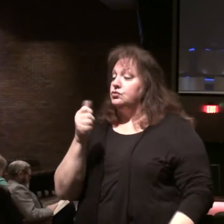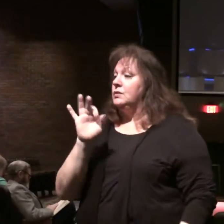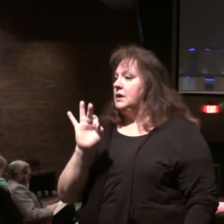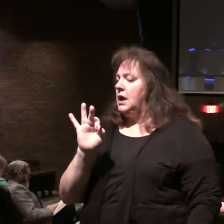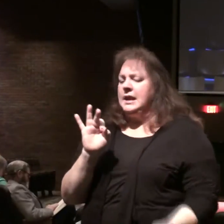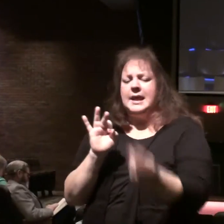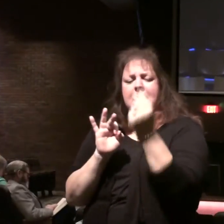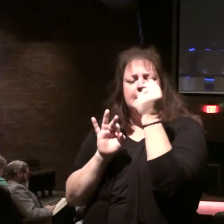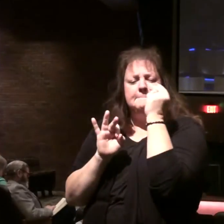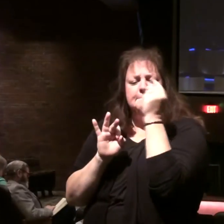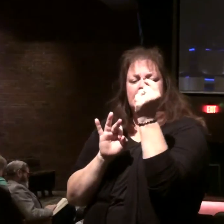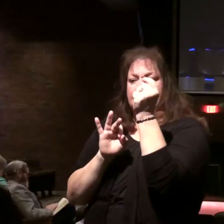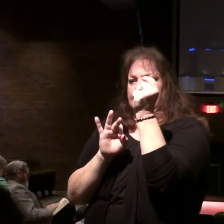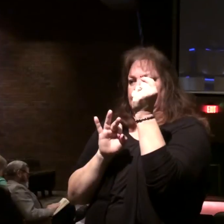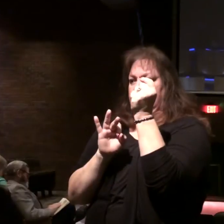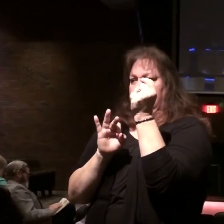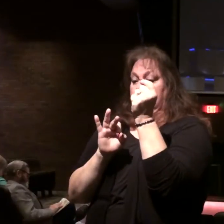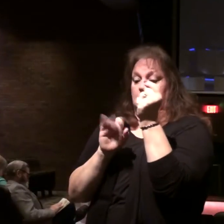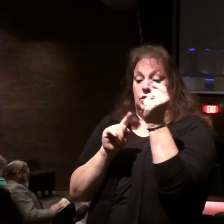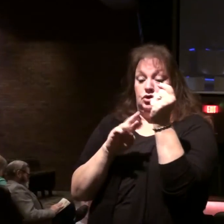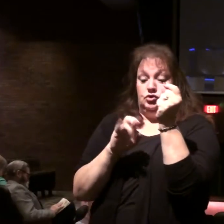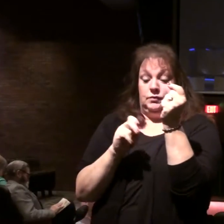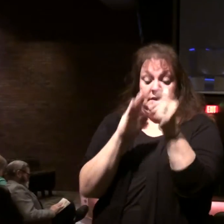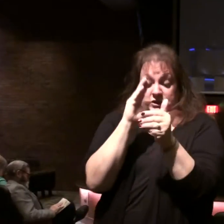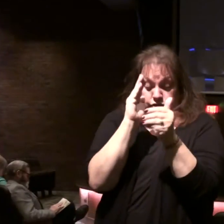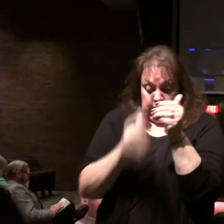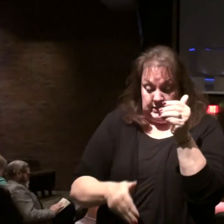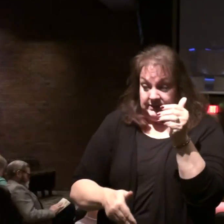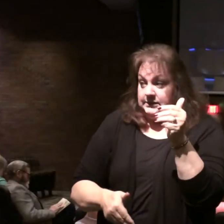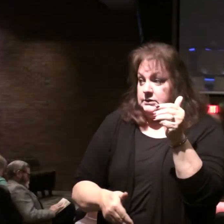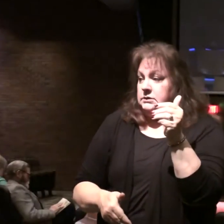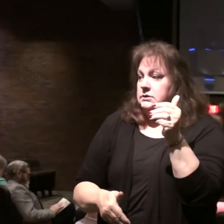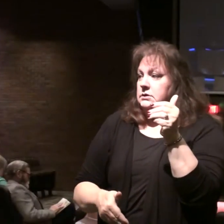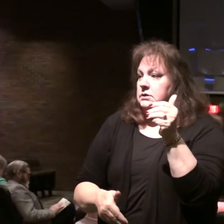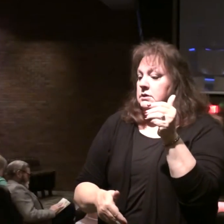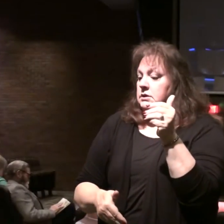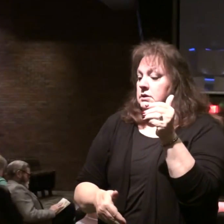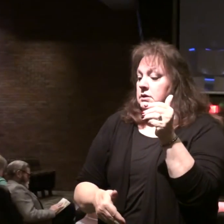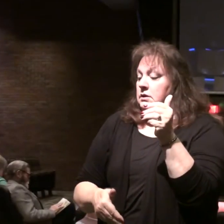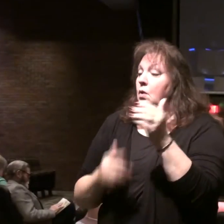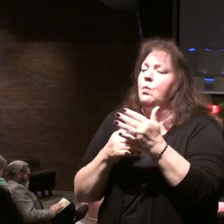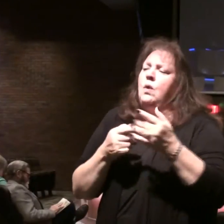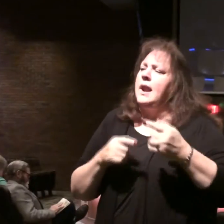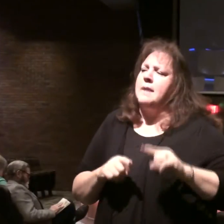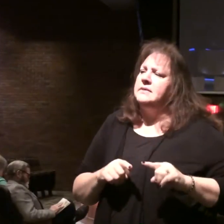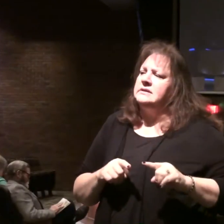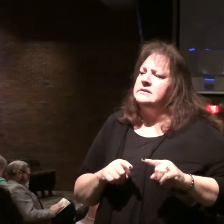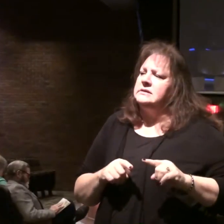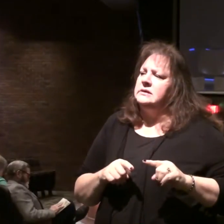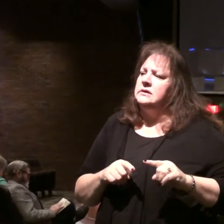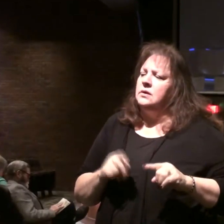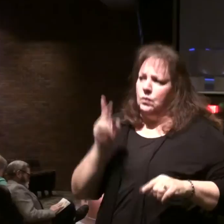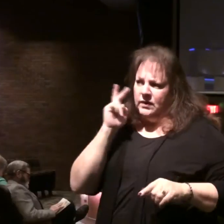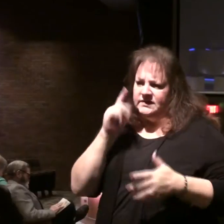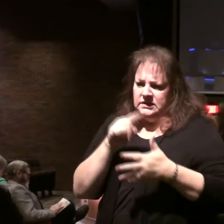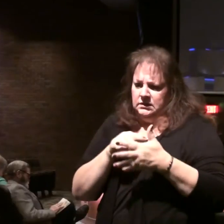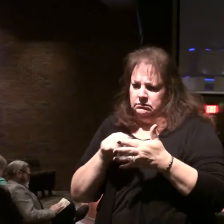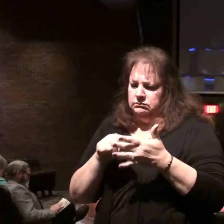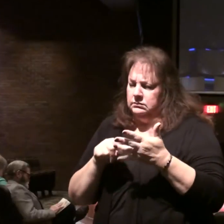immediately after the tribulation of those days you have these events seen some of these